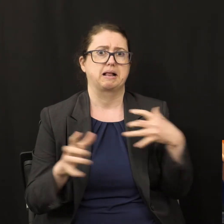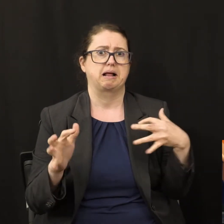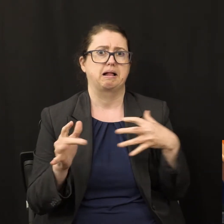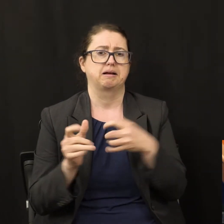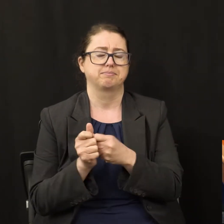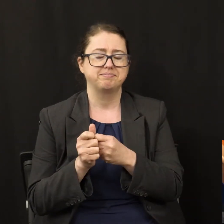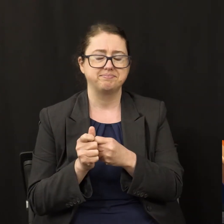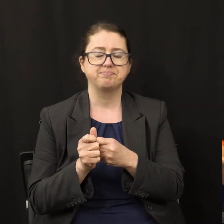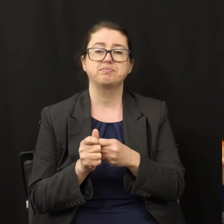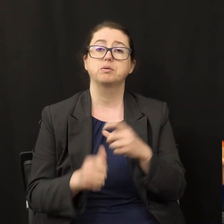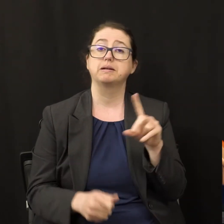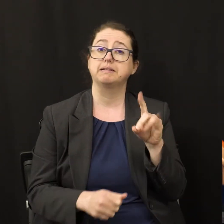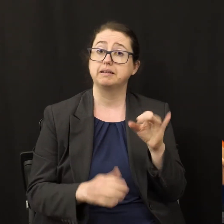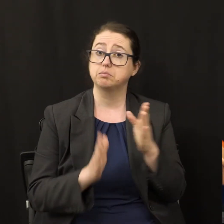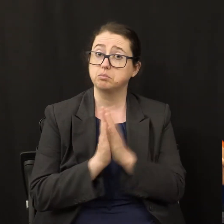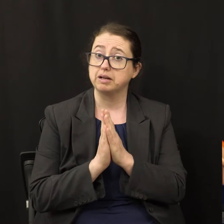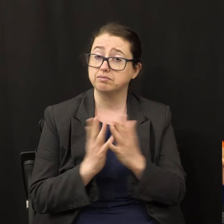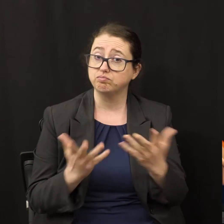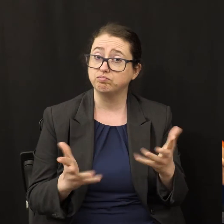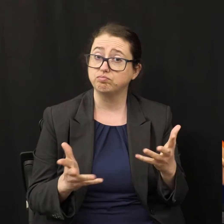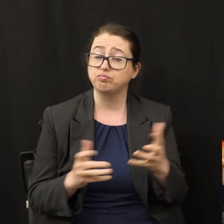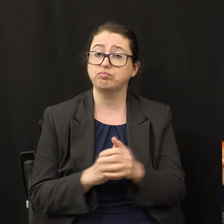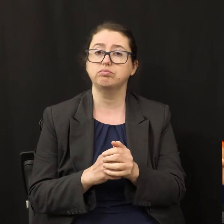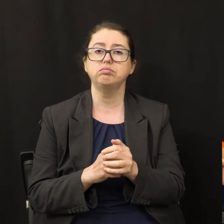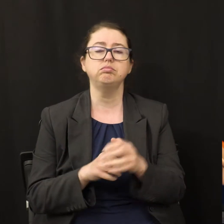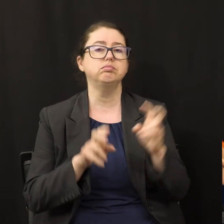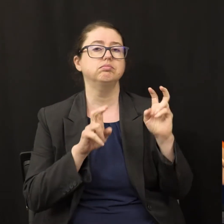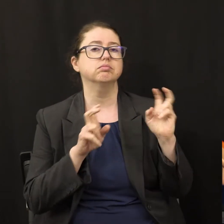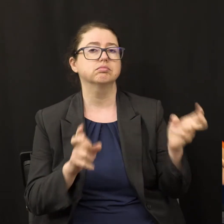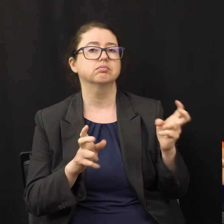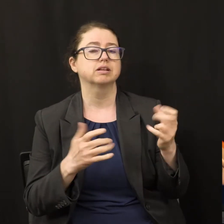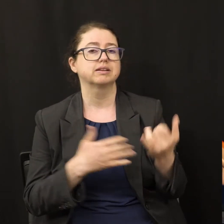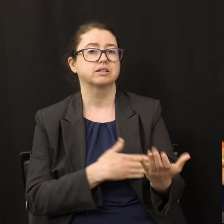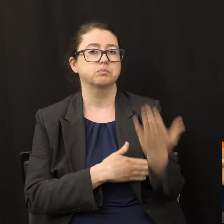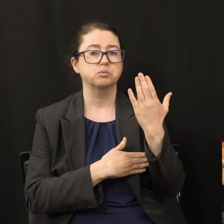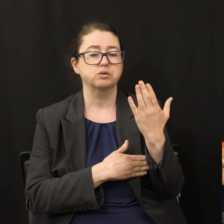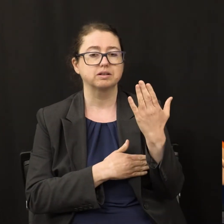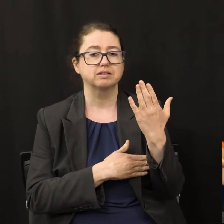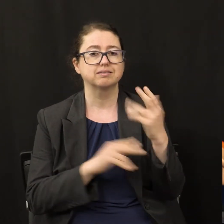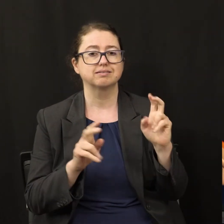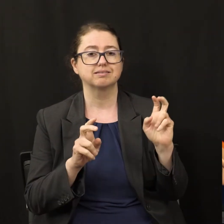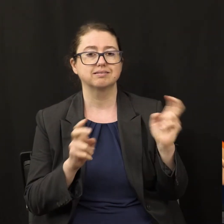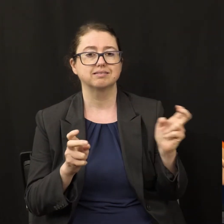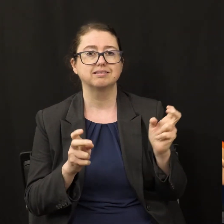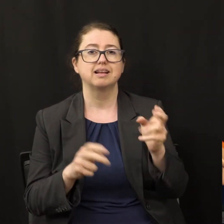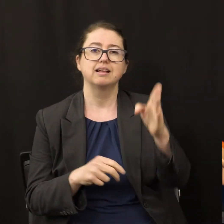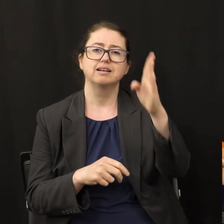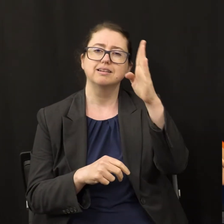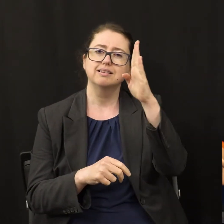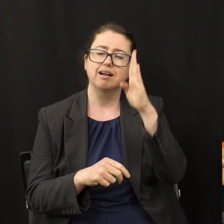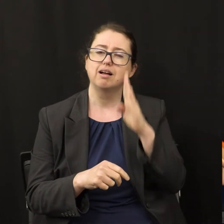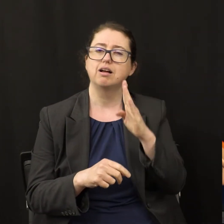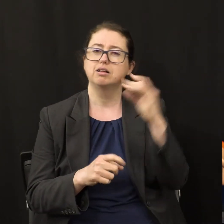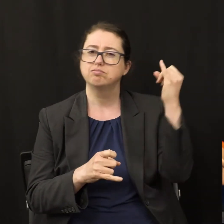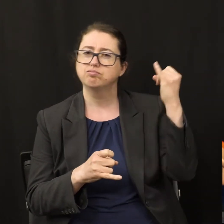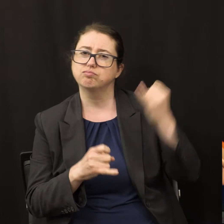had our prayer, and the title of our study this morning is God's Final Message